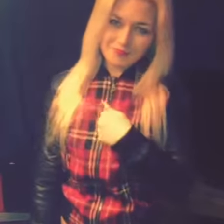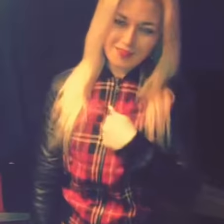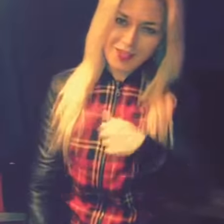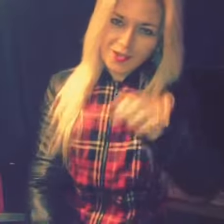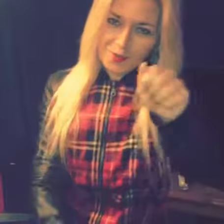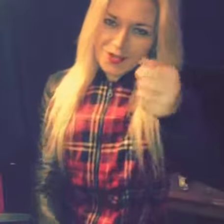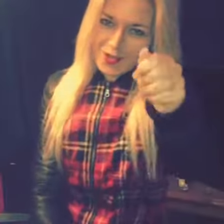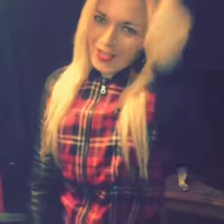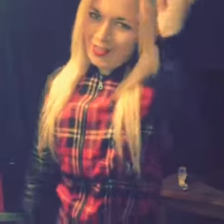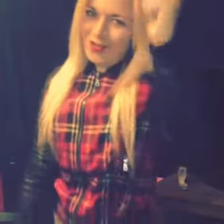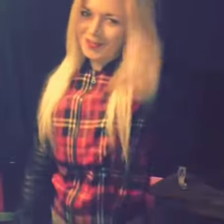We got it,